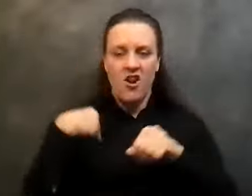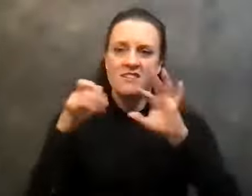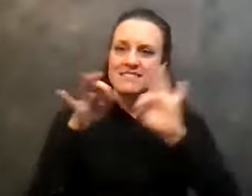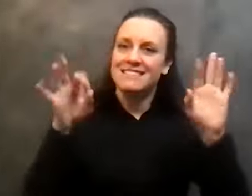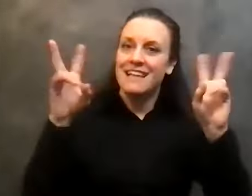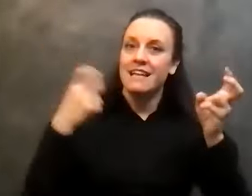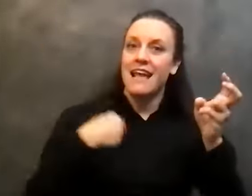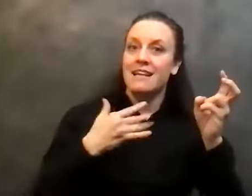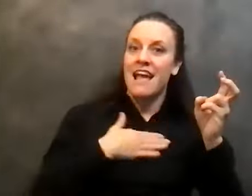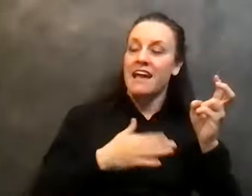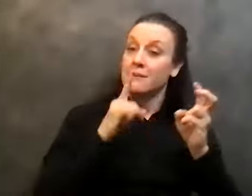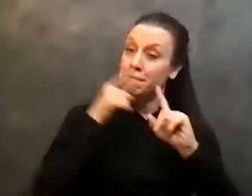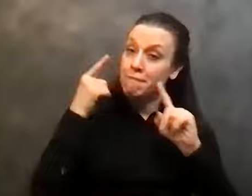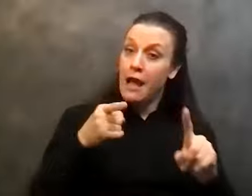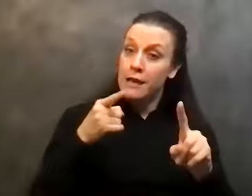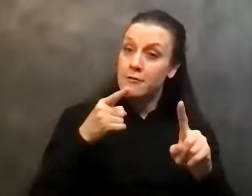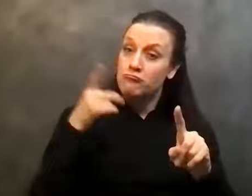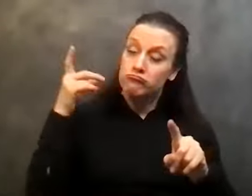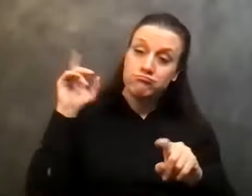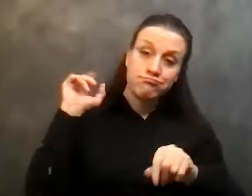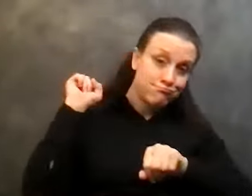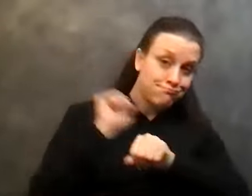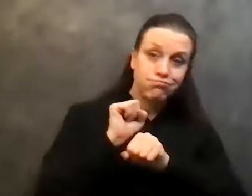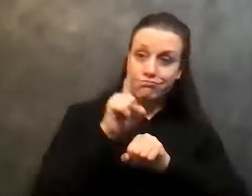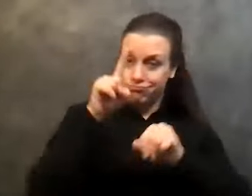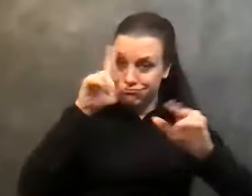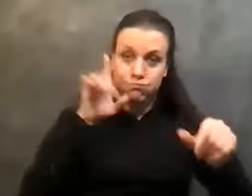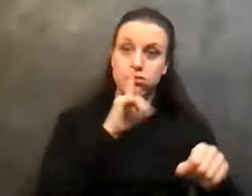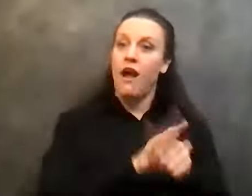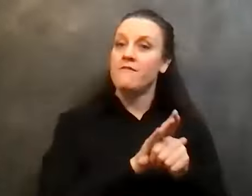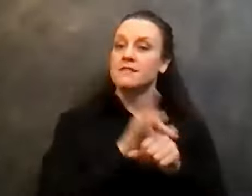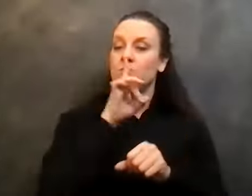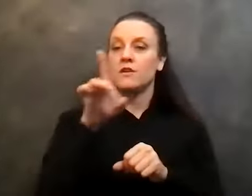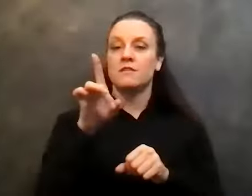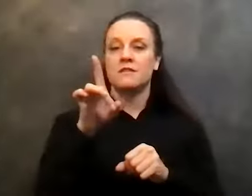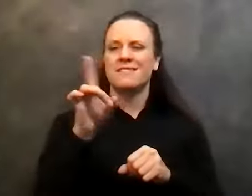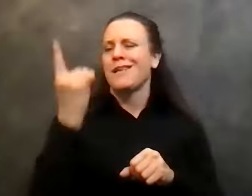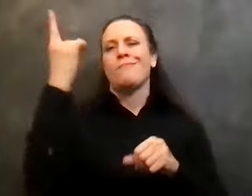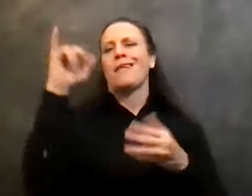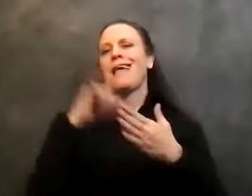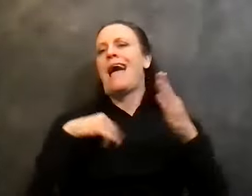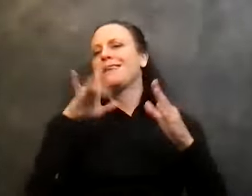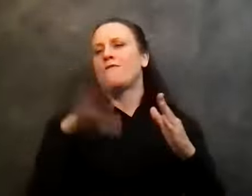act of divine providence can relieve us of our obsession. So it says something like that. never get it perfectly right, but